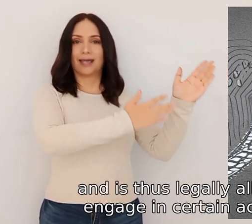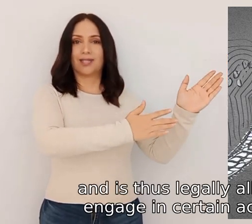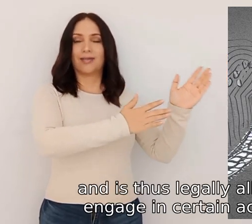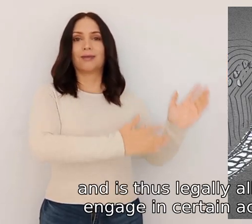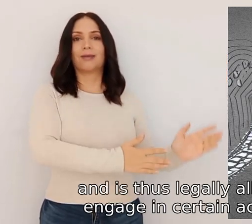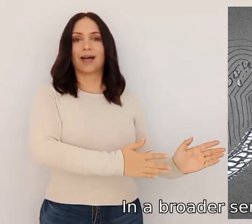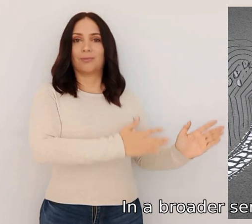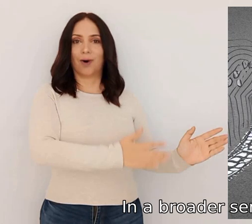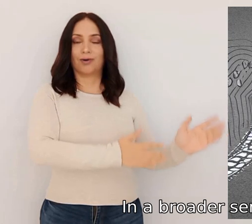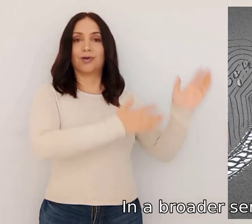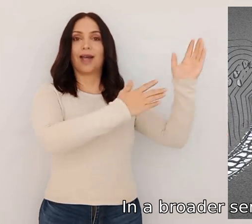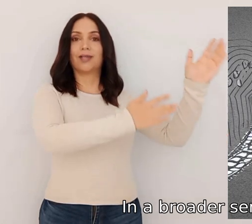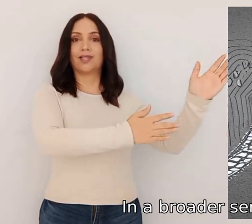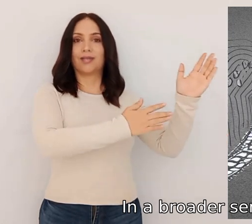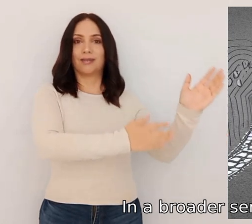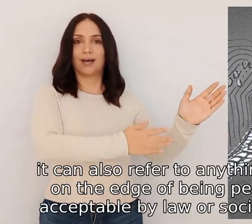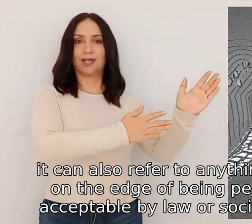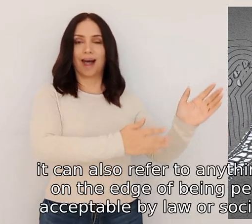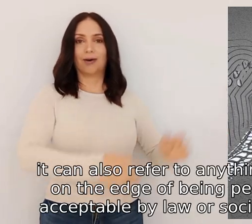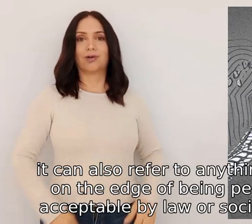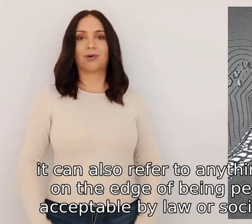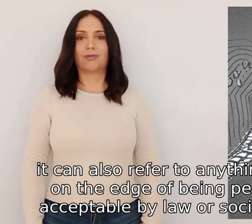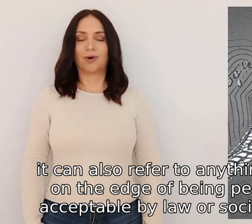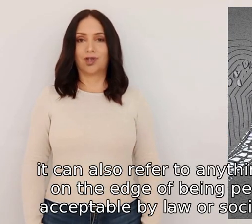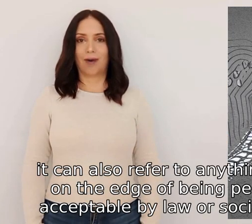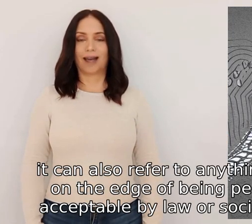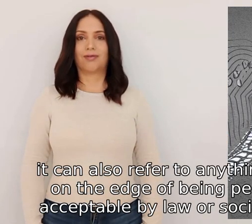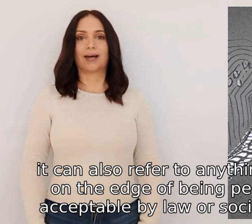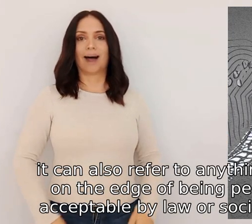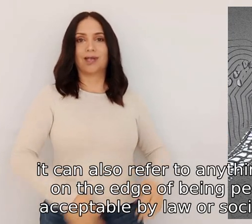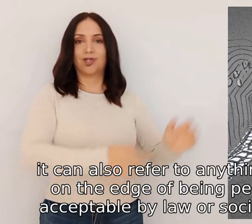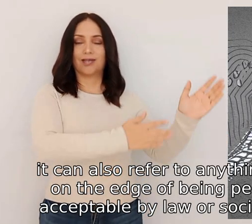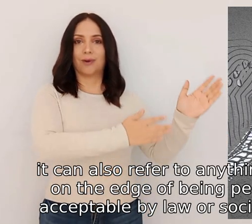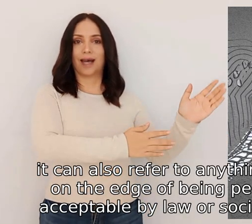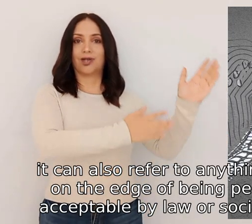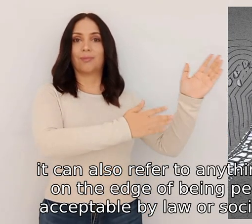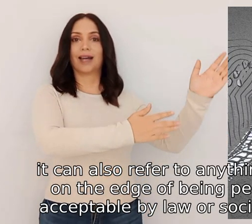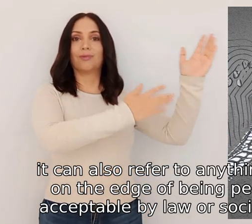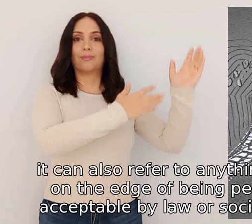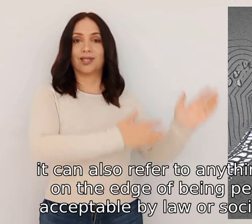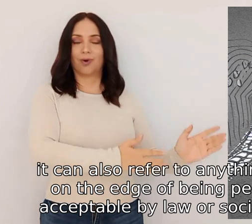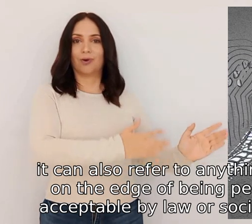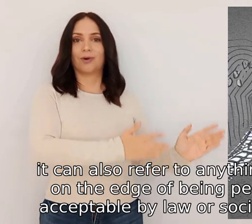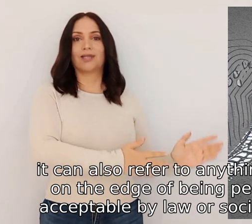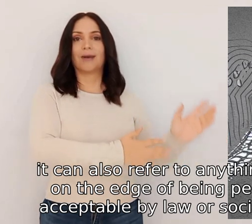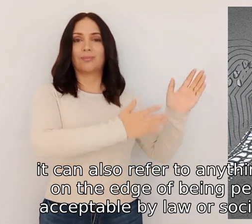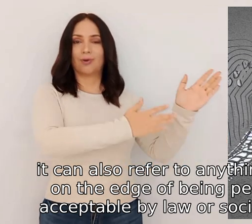in a broader sense it can also refer to anything that is just on the edge of being permissible or acceptable